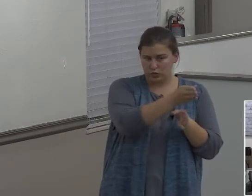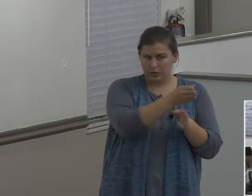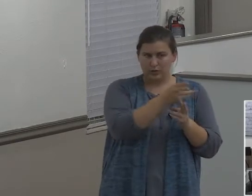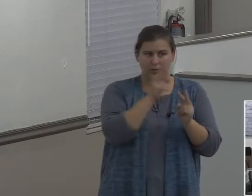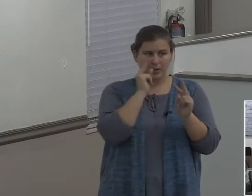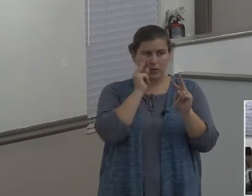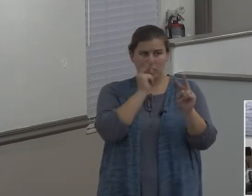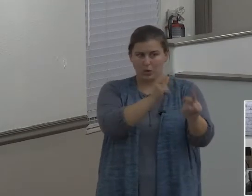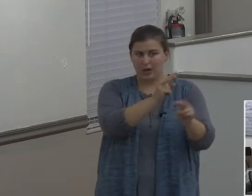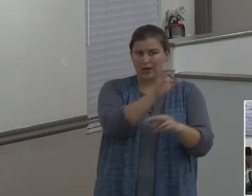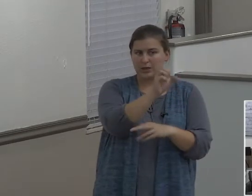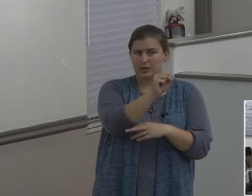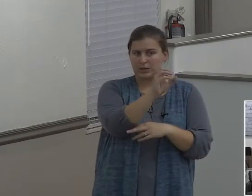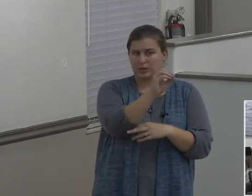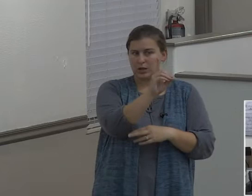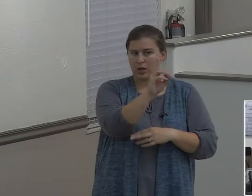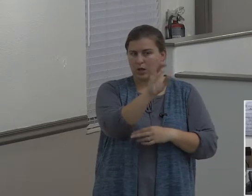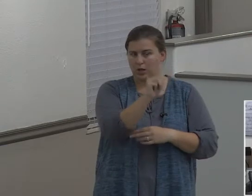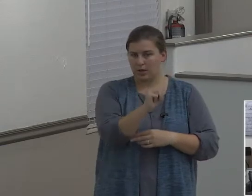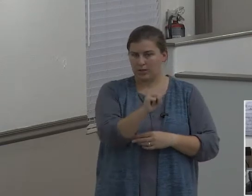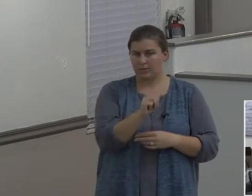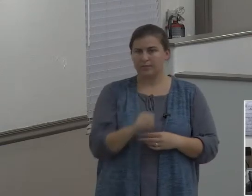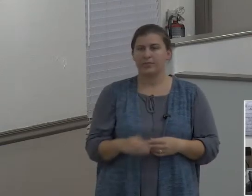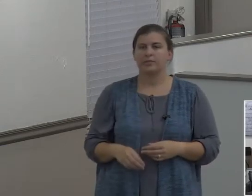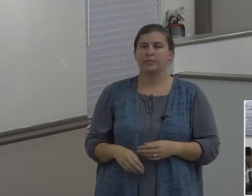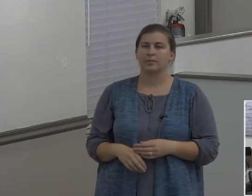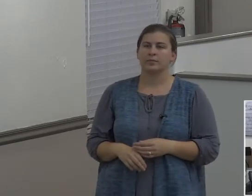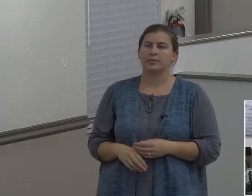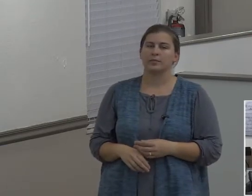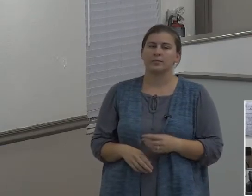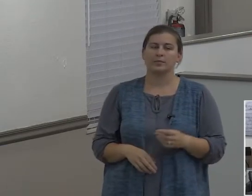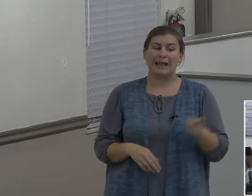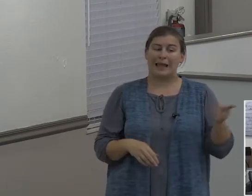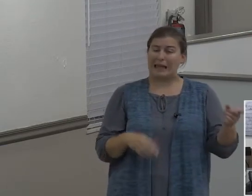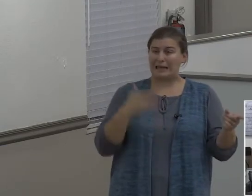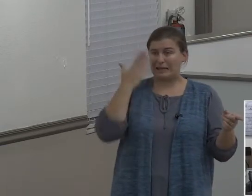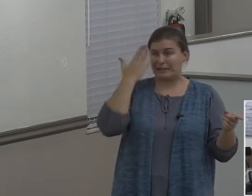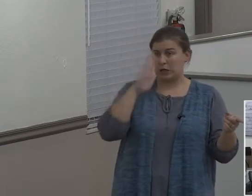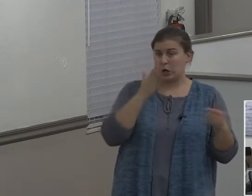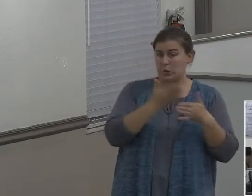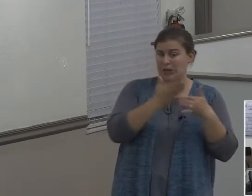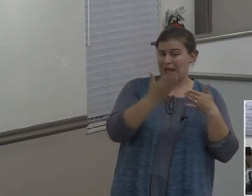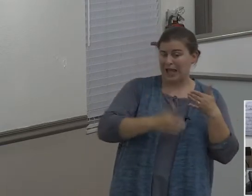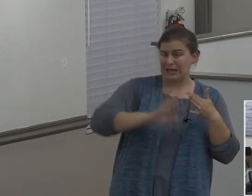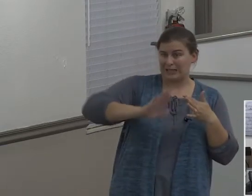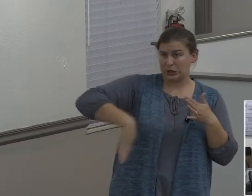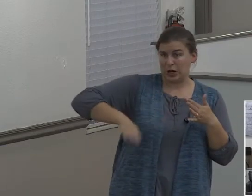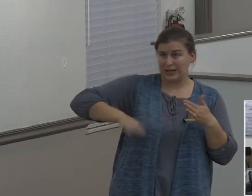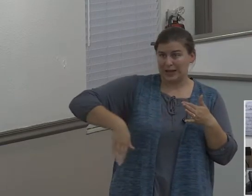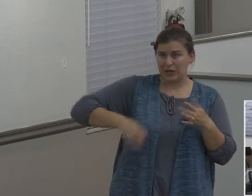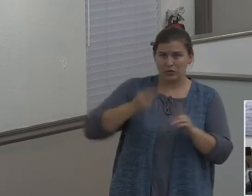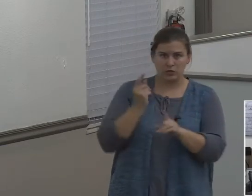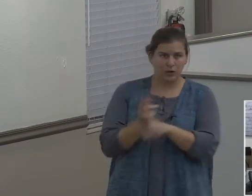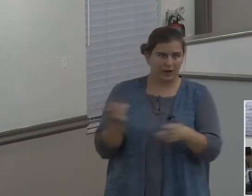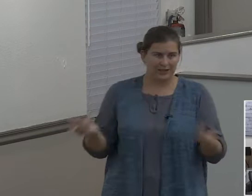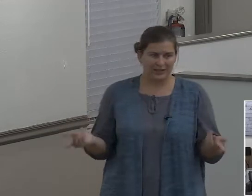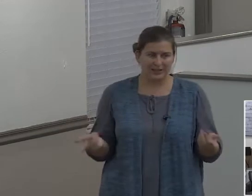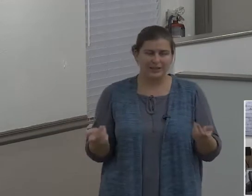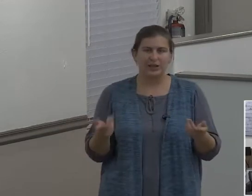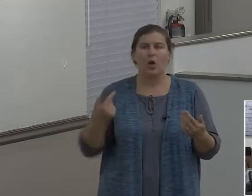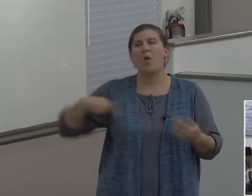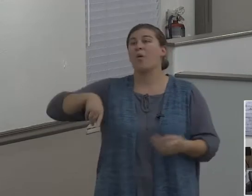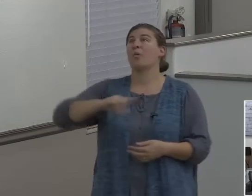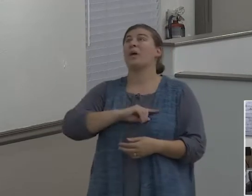and we know the outcome, he doesn't know the outcome yet. Let's not get ahead. We know the outcome,